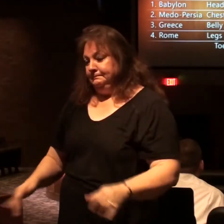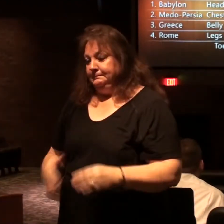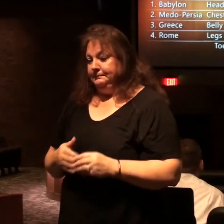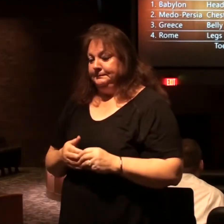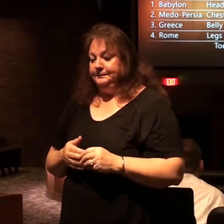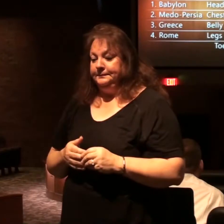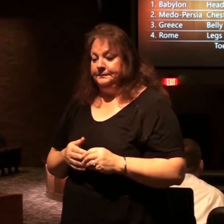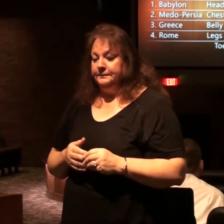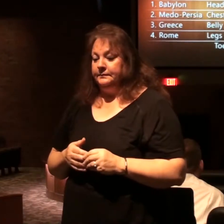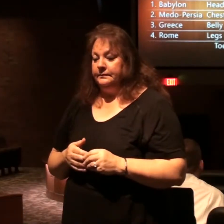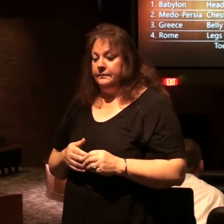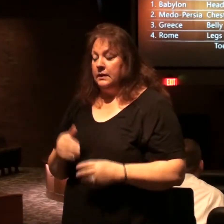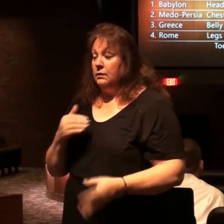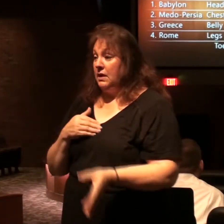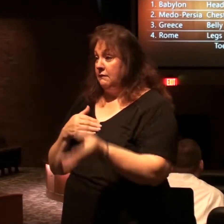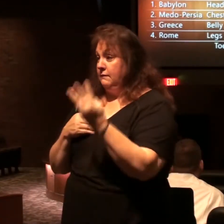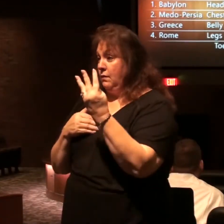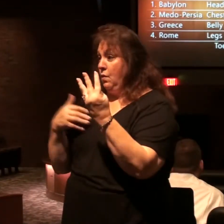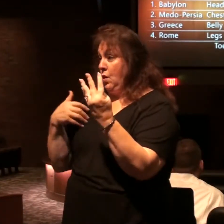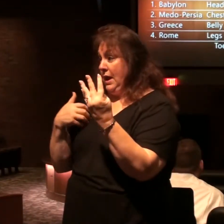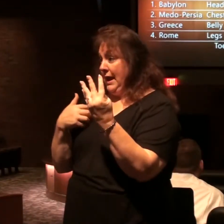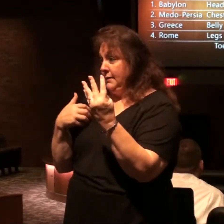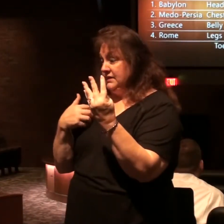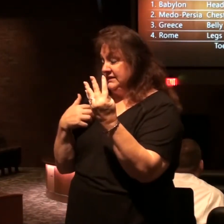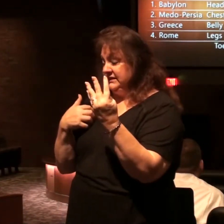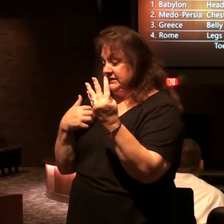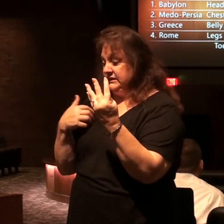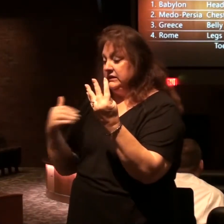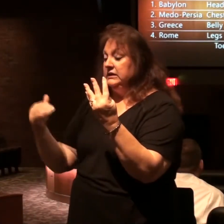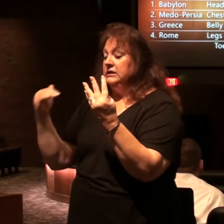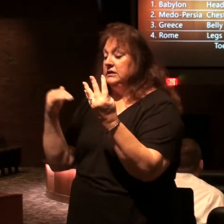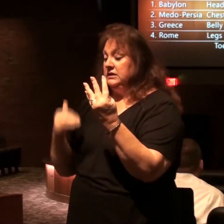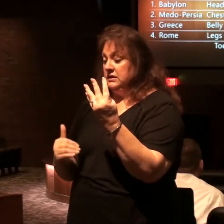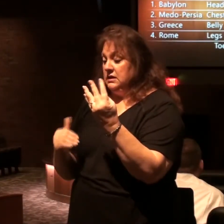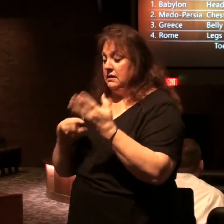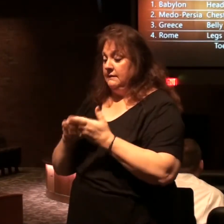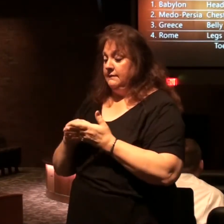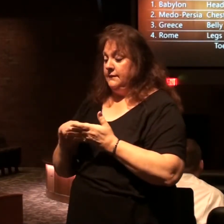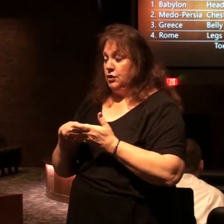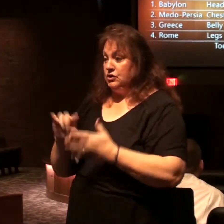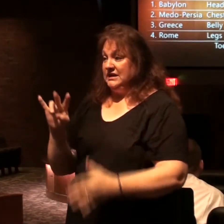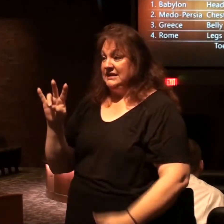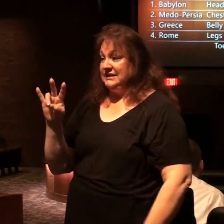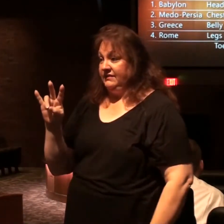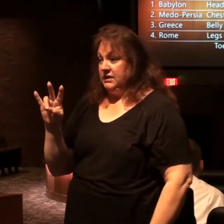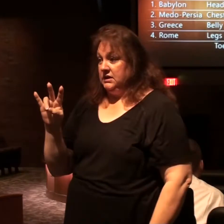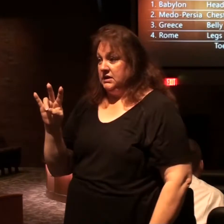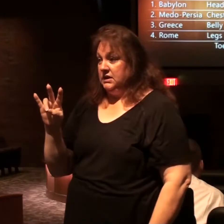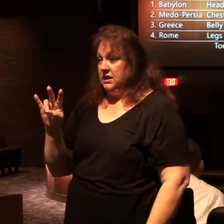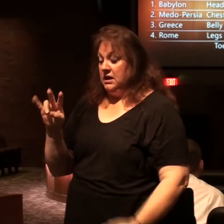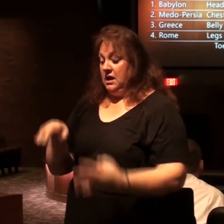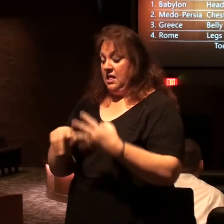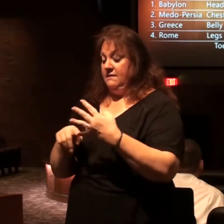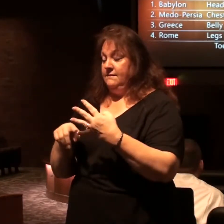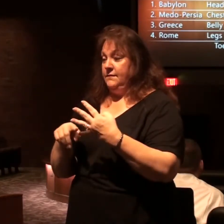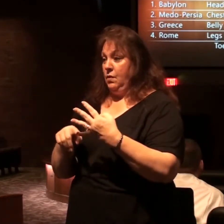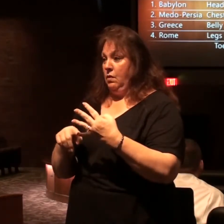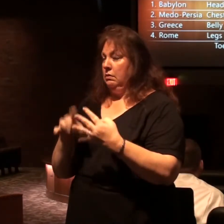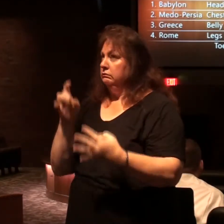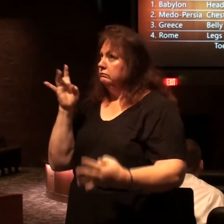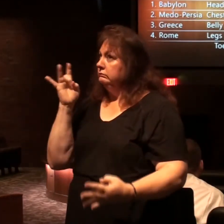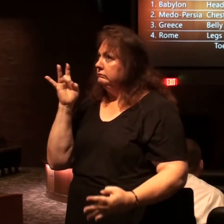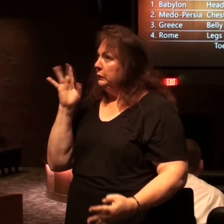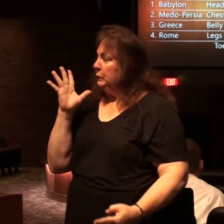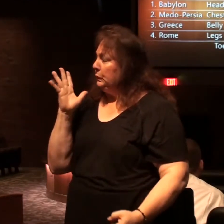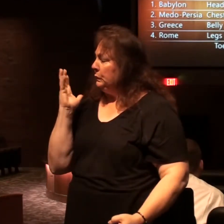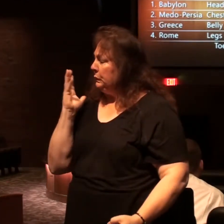and we have the four animals then you come down to verse seven you have the fourth beast it's dreadful and